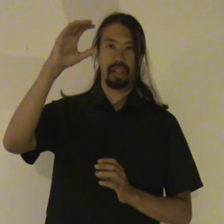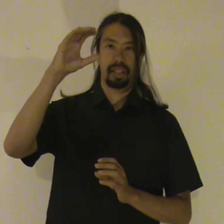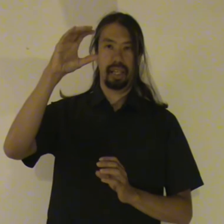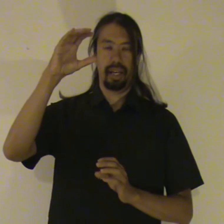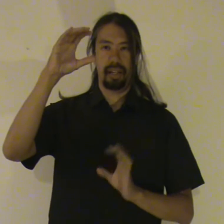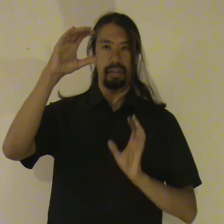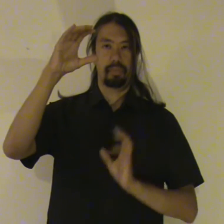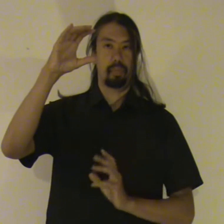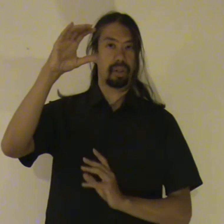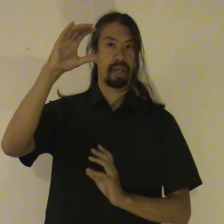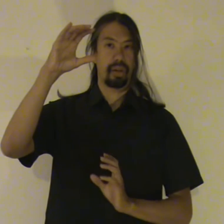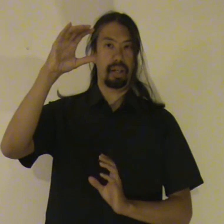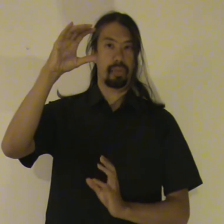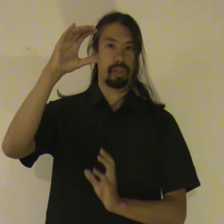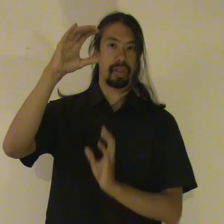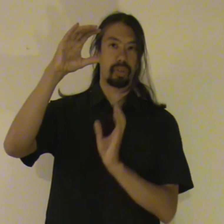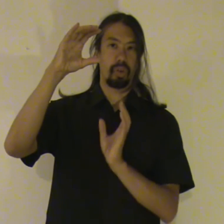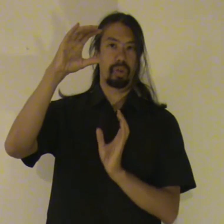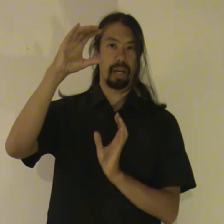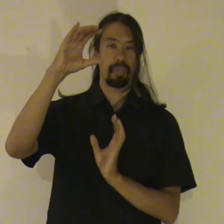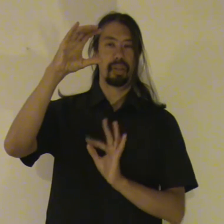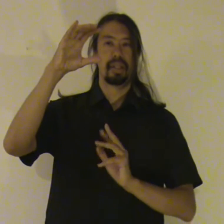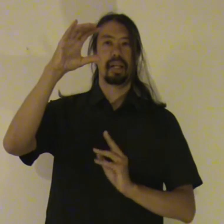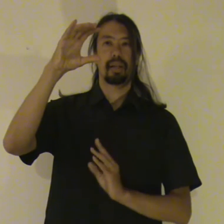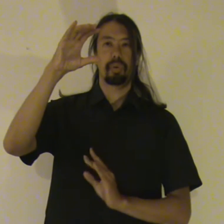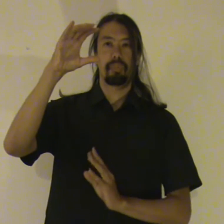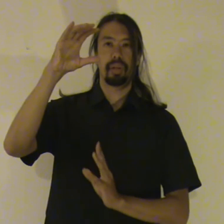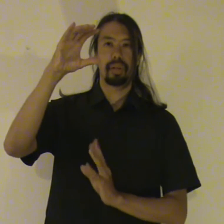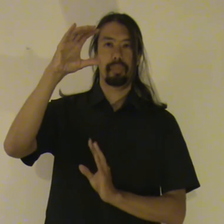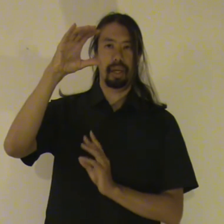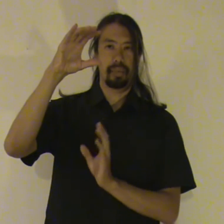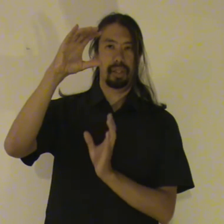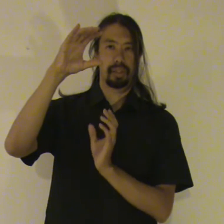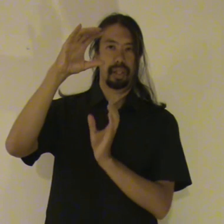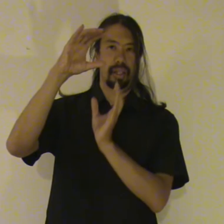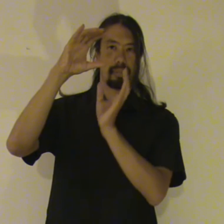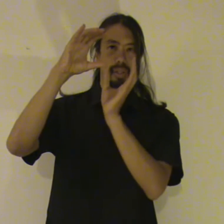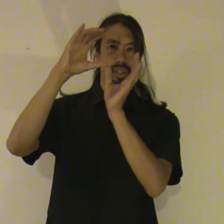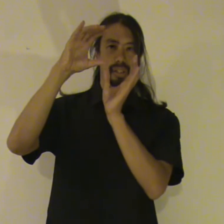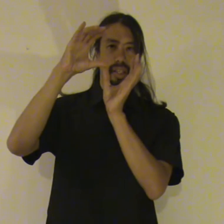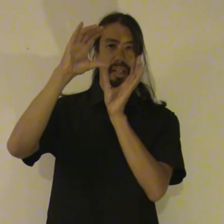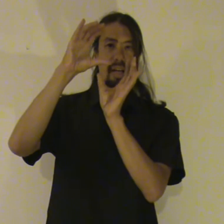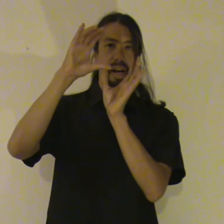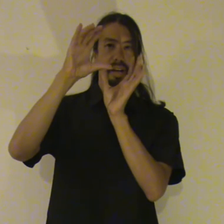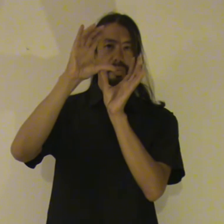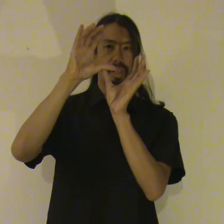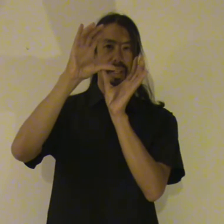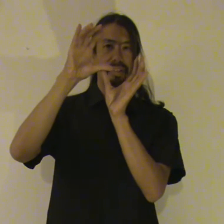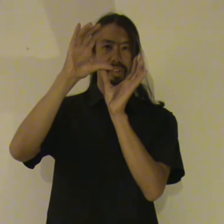energy here. We are down here. We are trying to look up. And we build up an image. And the image is like kind of connected to